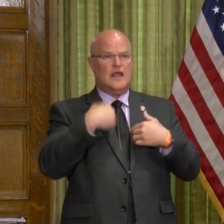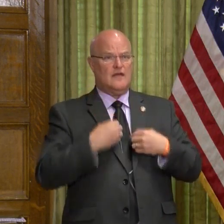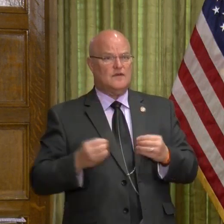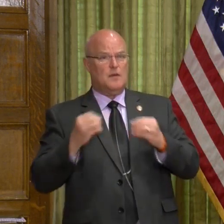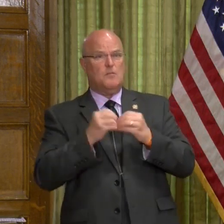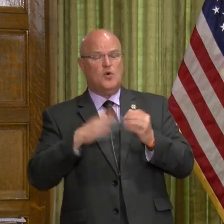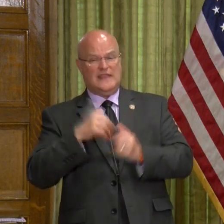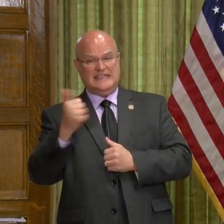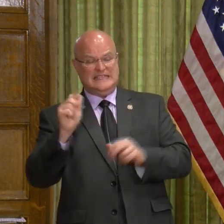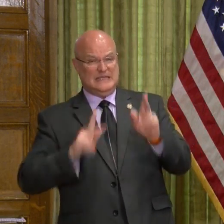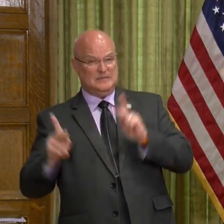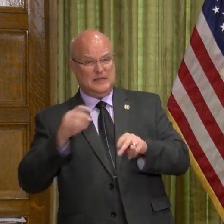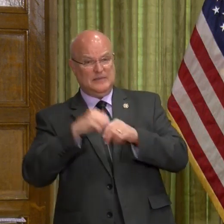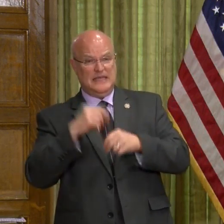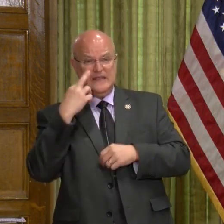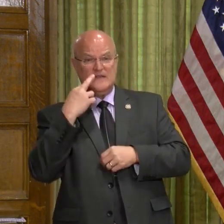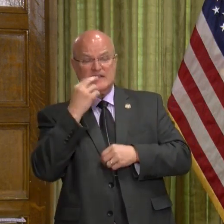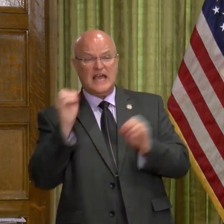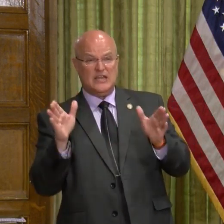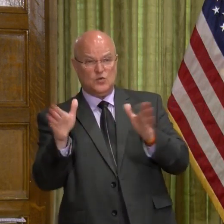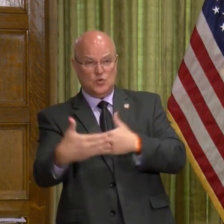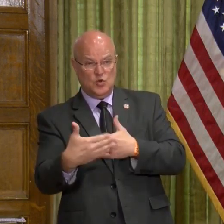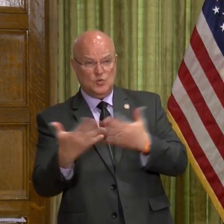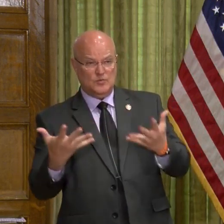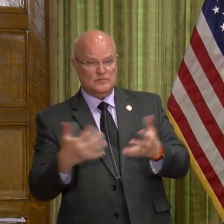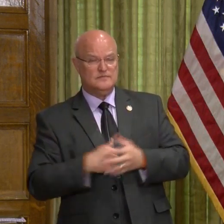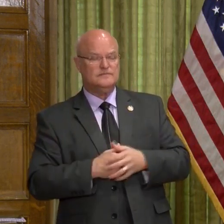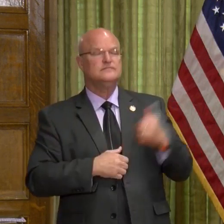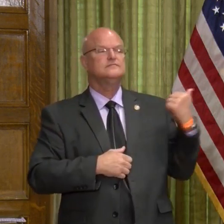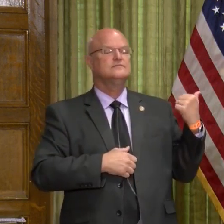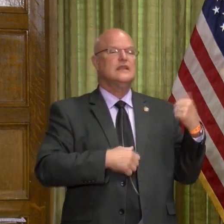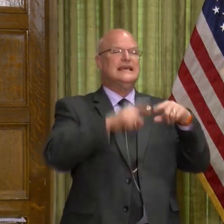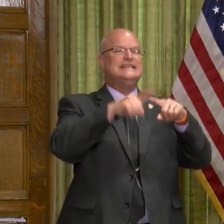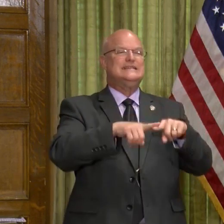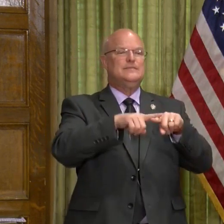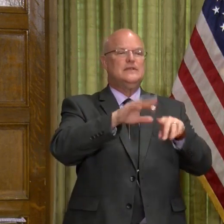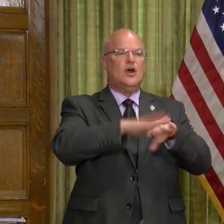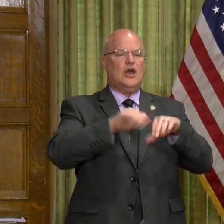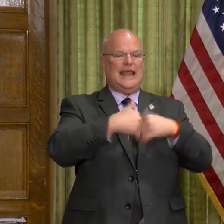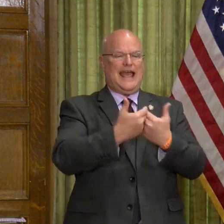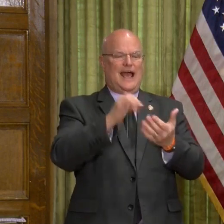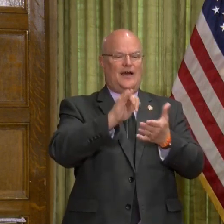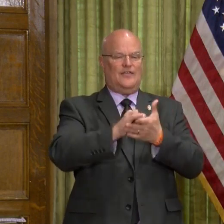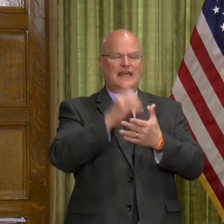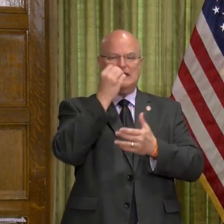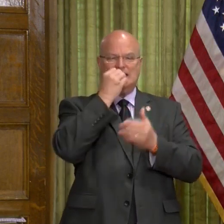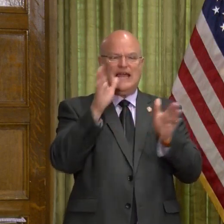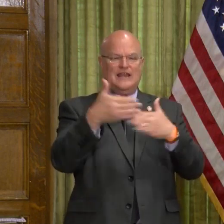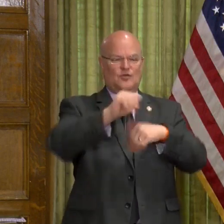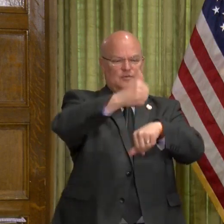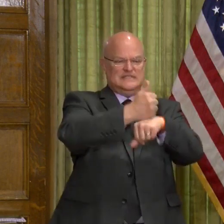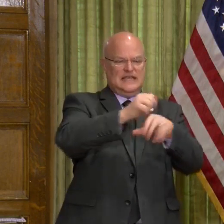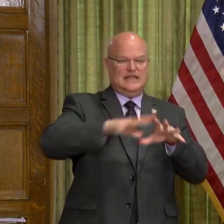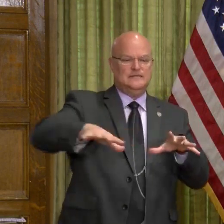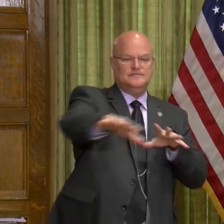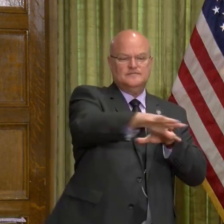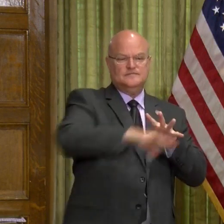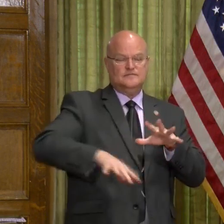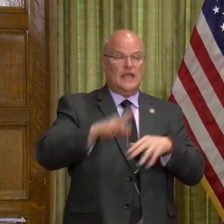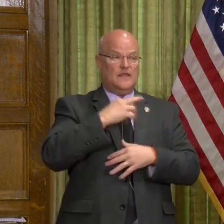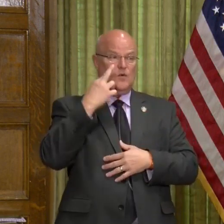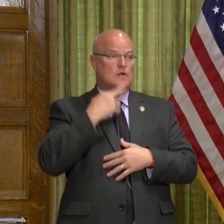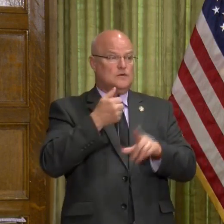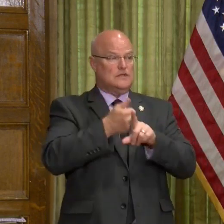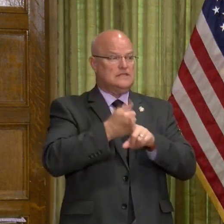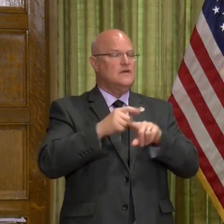have more than 10 people in their dining room? Well, depends upon the configuration of the dining room itself and the restaurant,